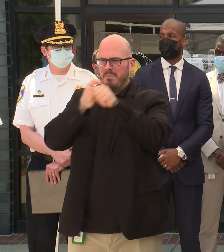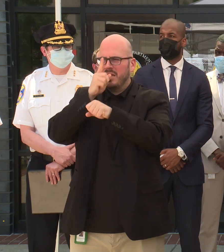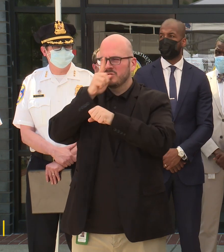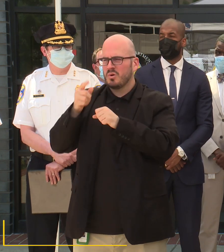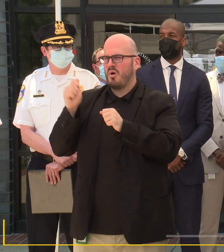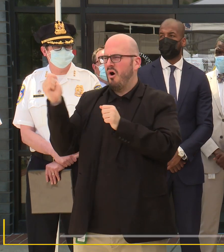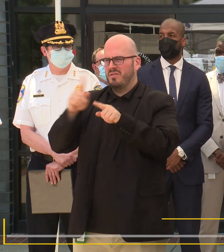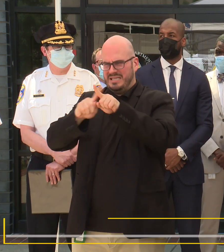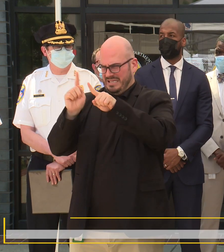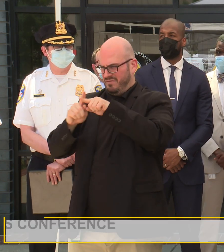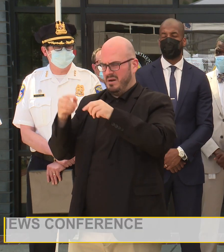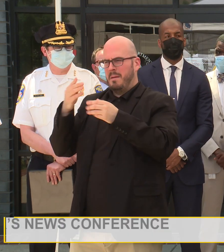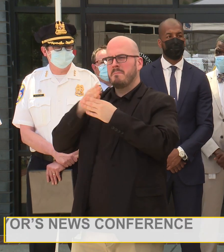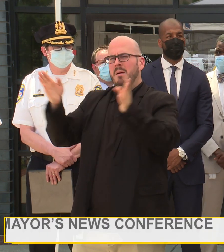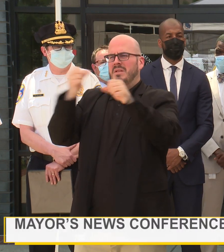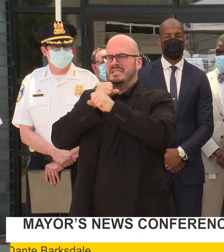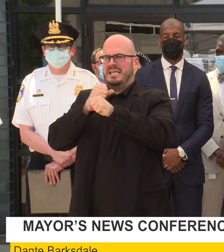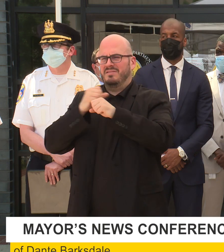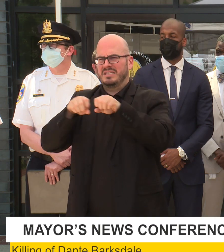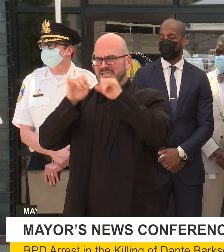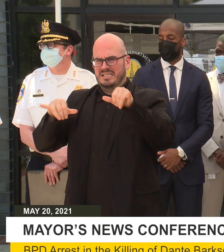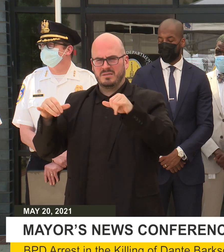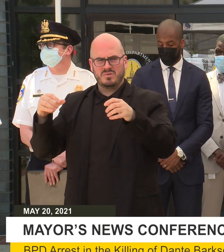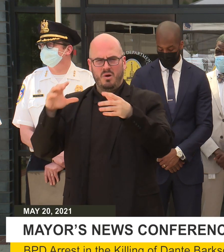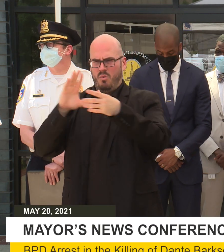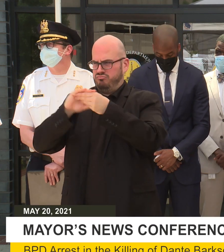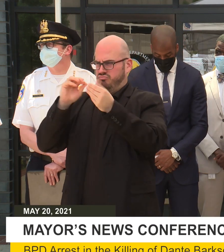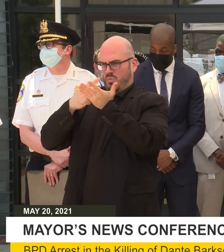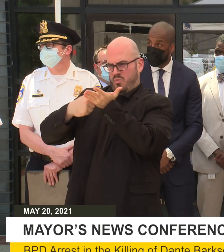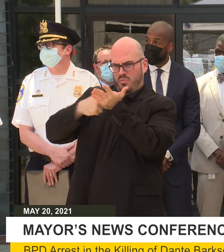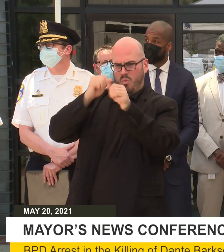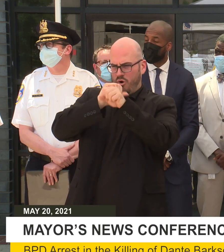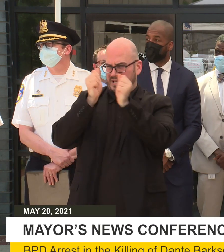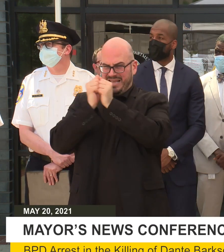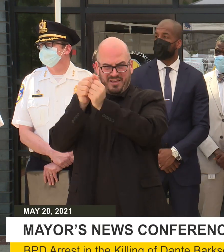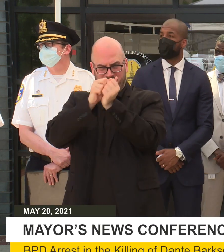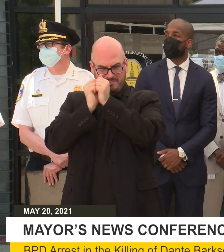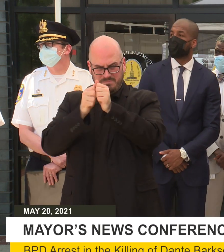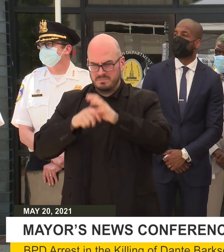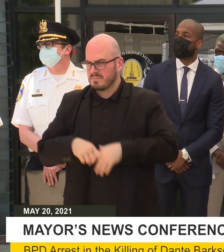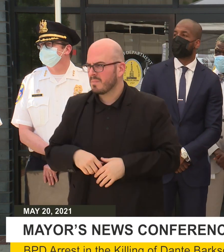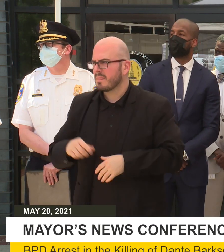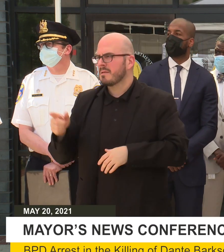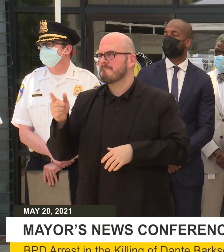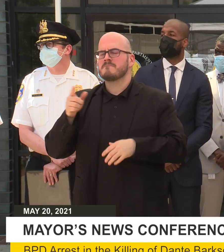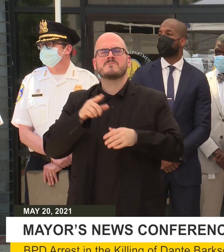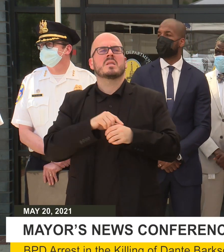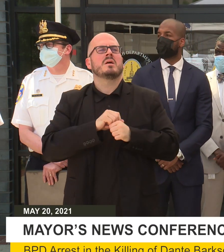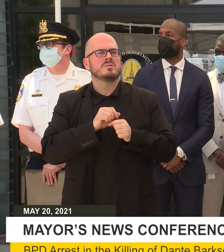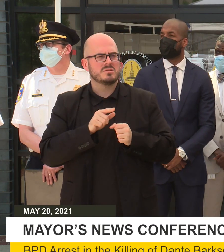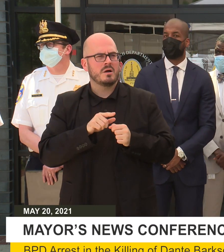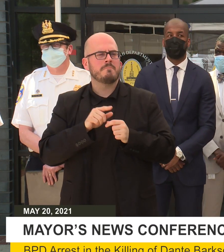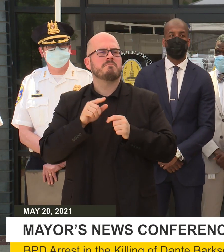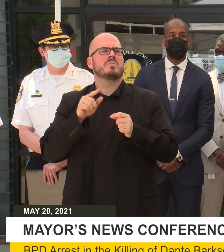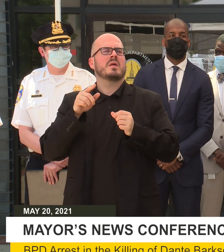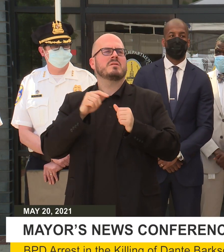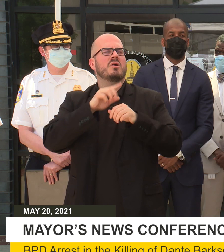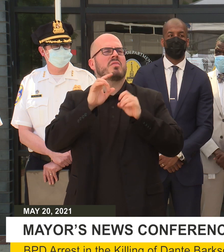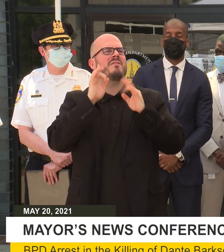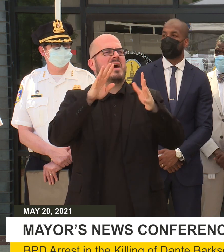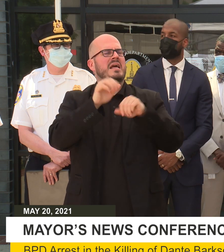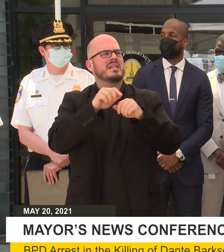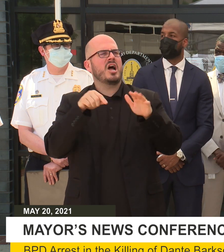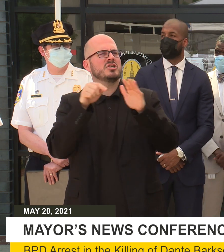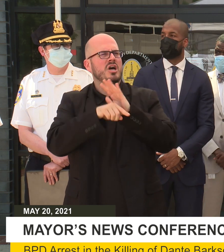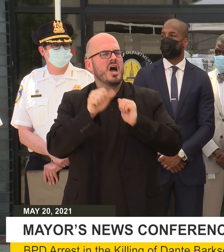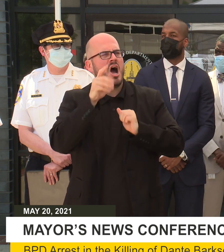so that families aren't going through this. The violent assault of a man in Canton captured on surveillance video. What can police